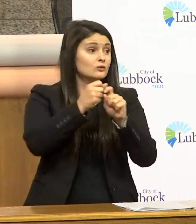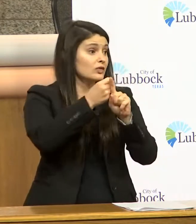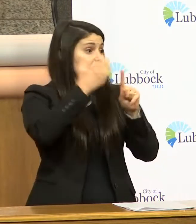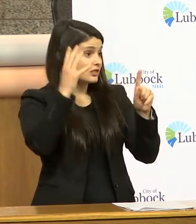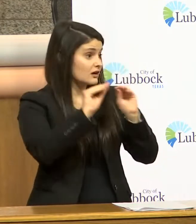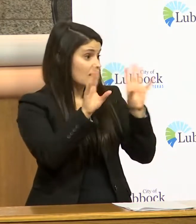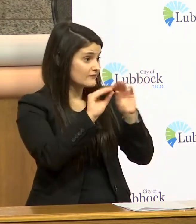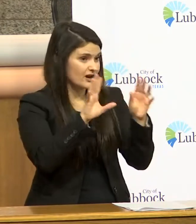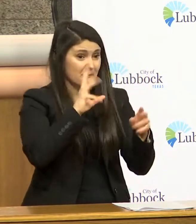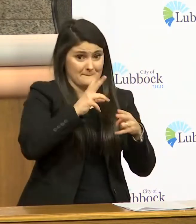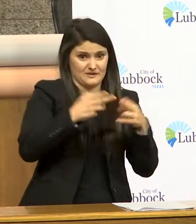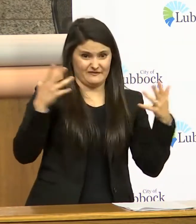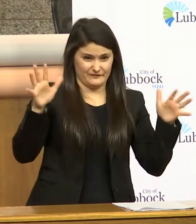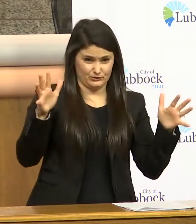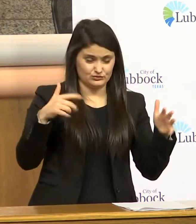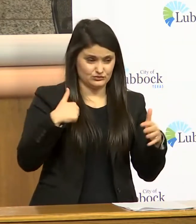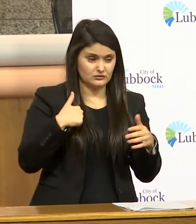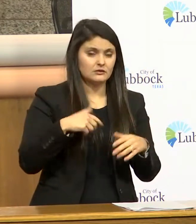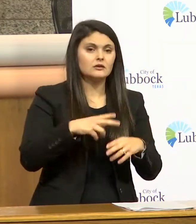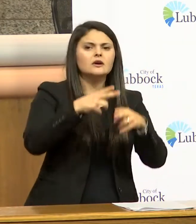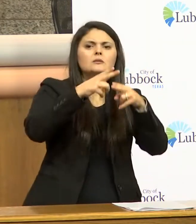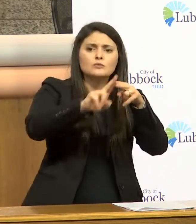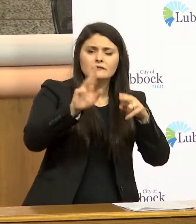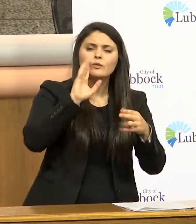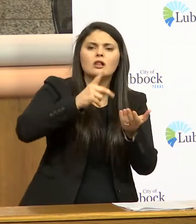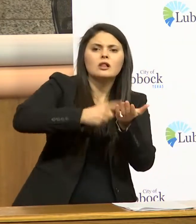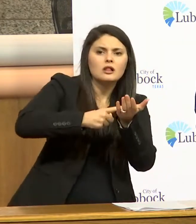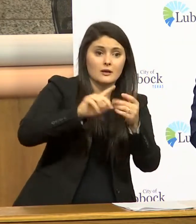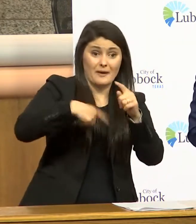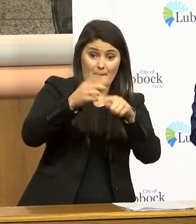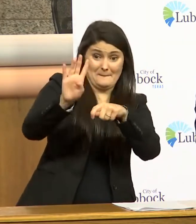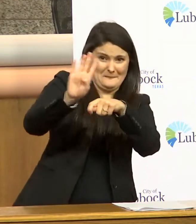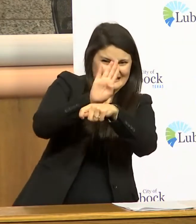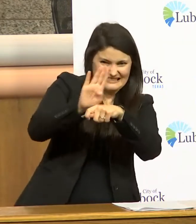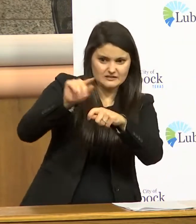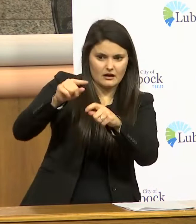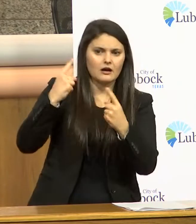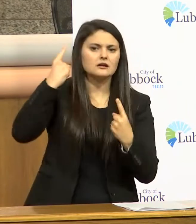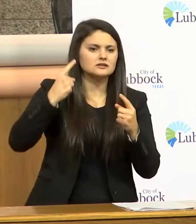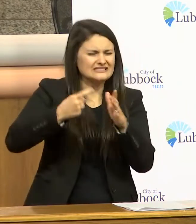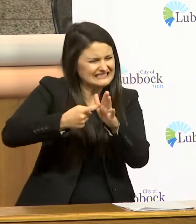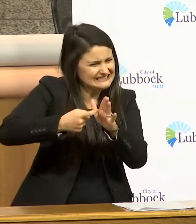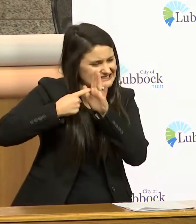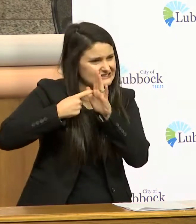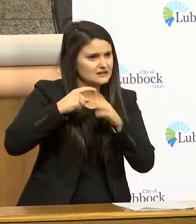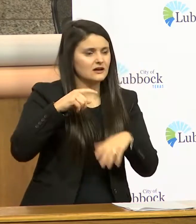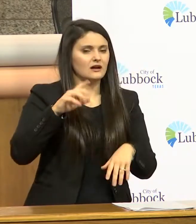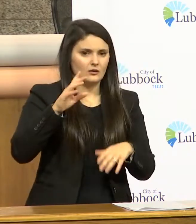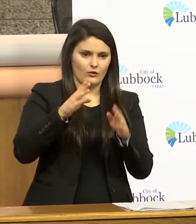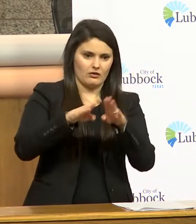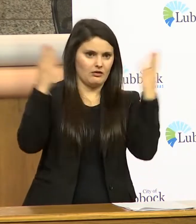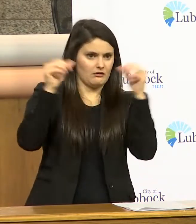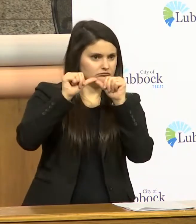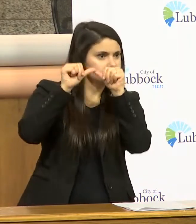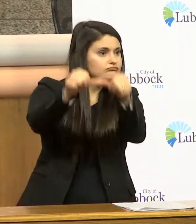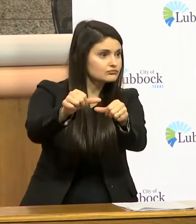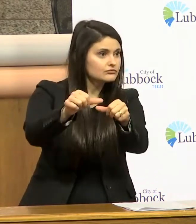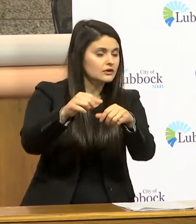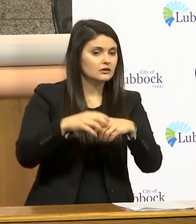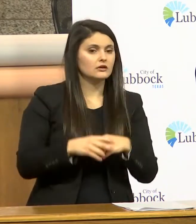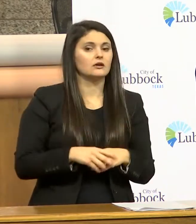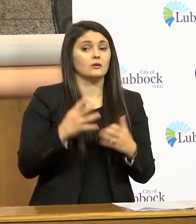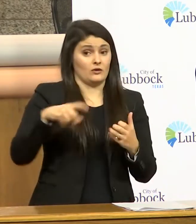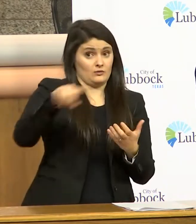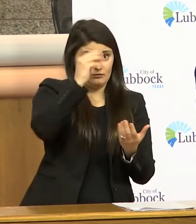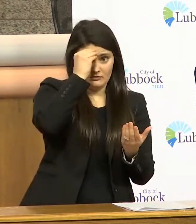as i mentioned earlier very briefly we will talk about businesses that are absolutely essential and will stay open i